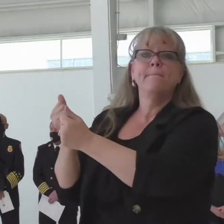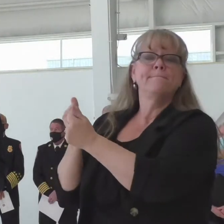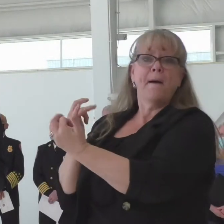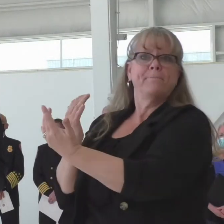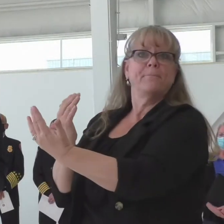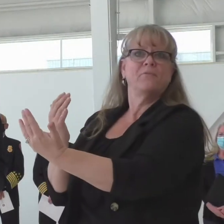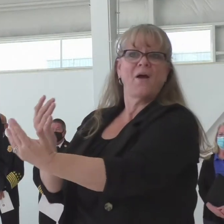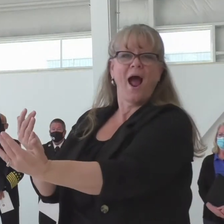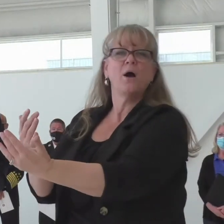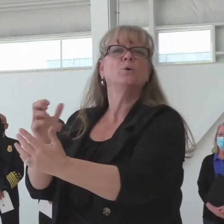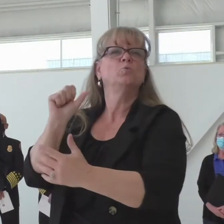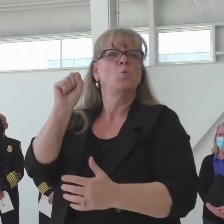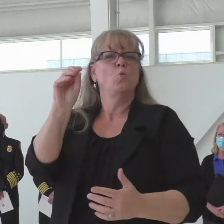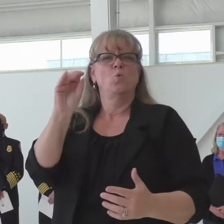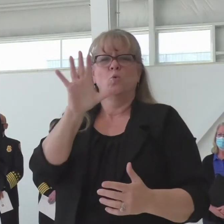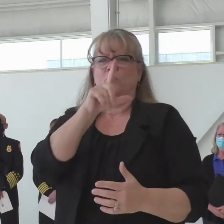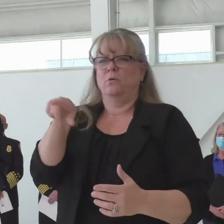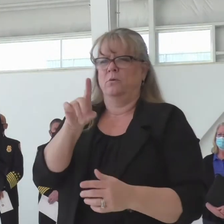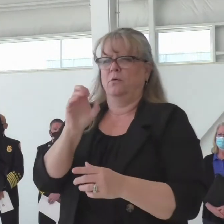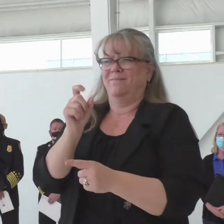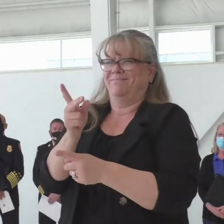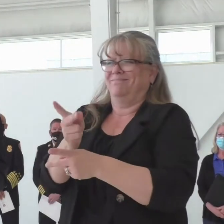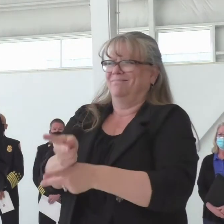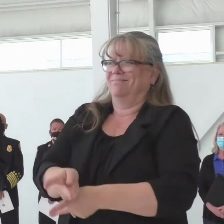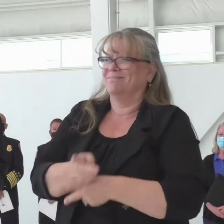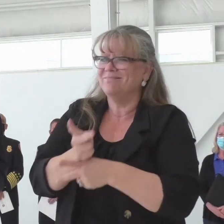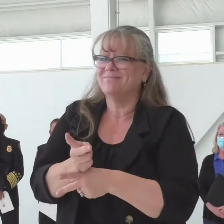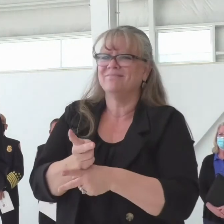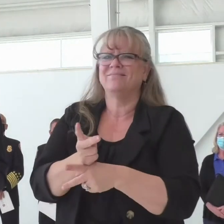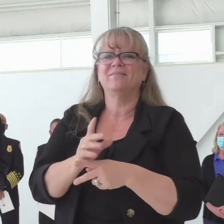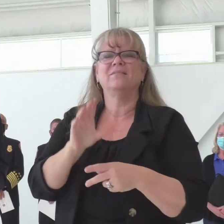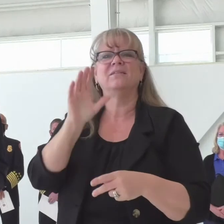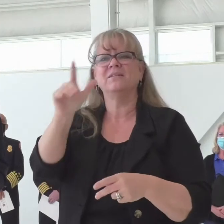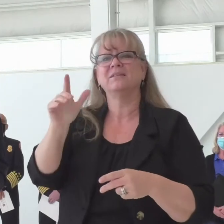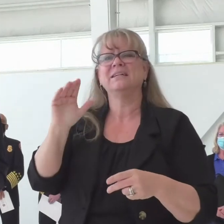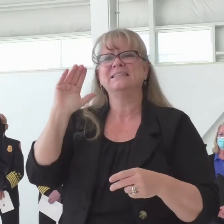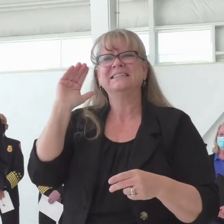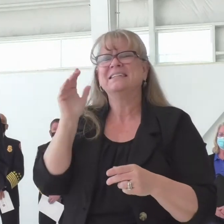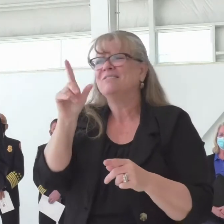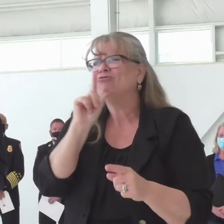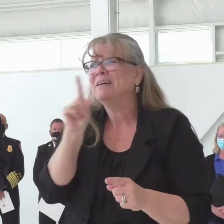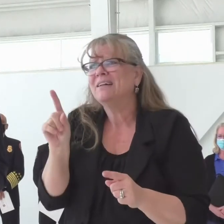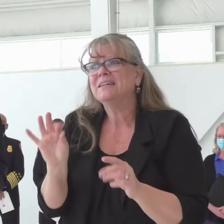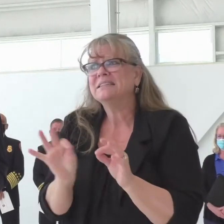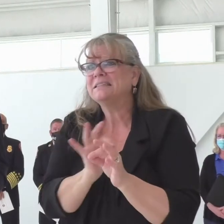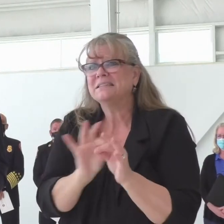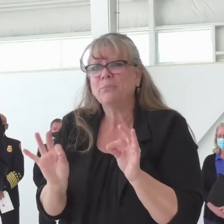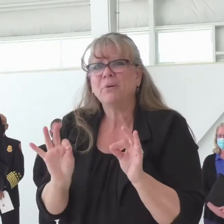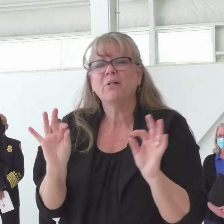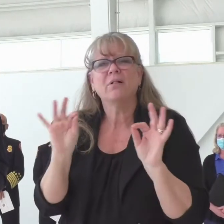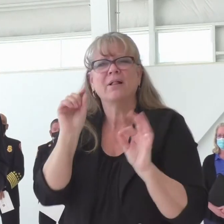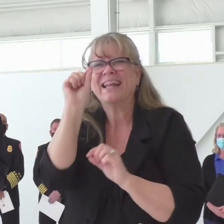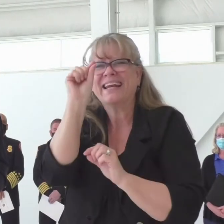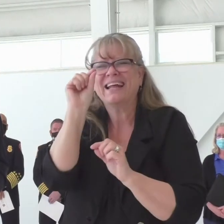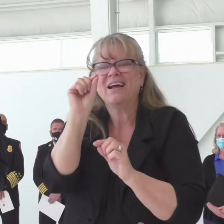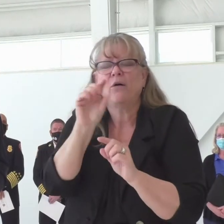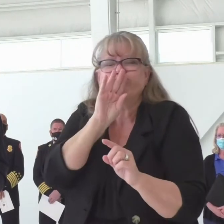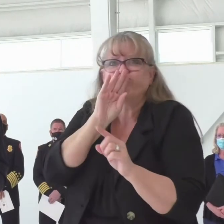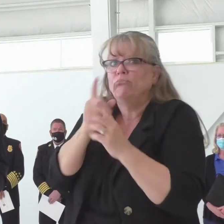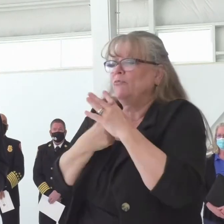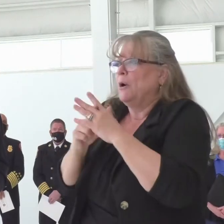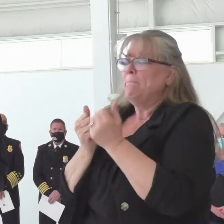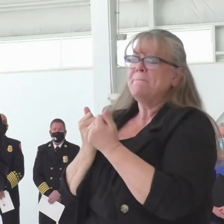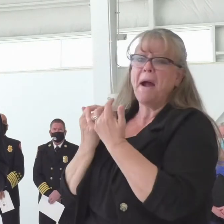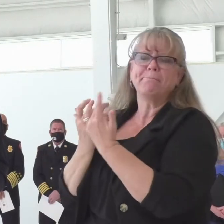season. A seemingly minor act can cause great devastation in our state. Be responsible, be